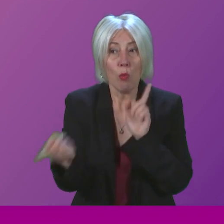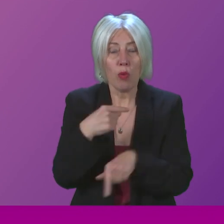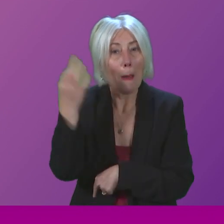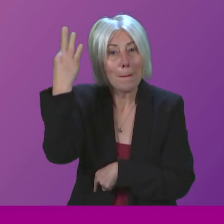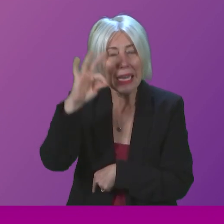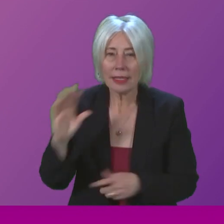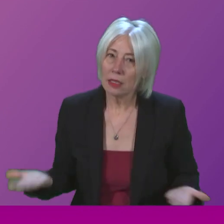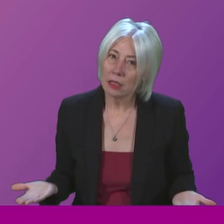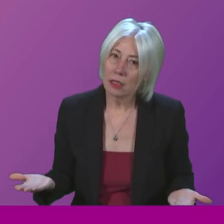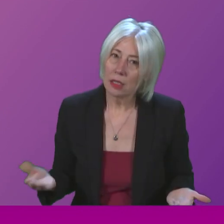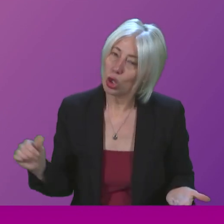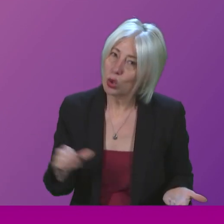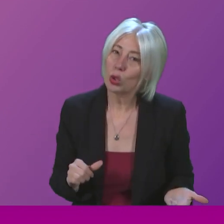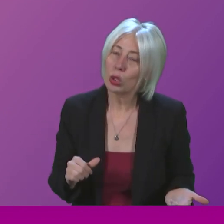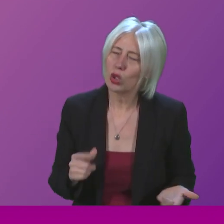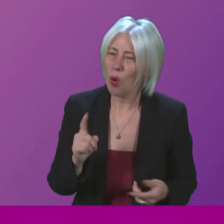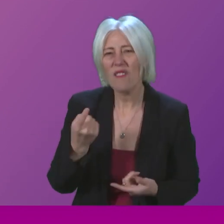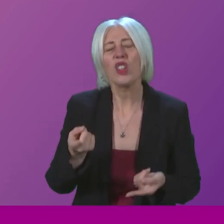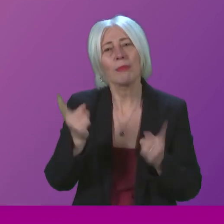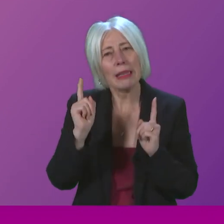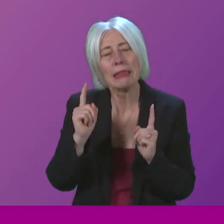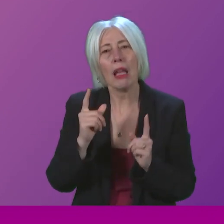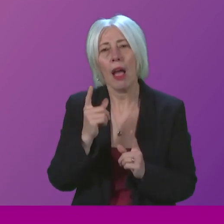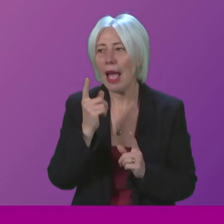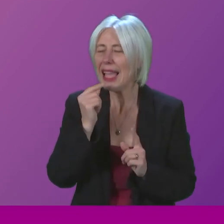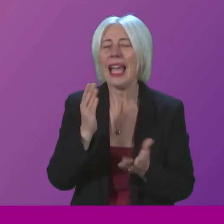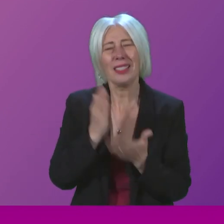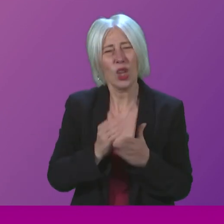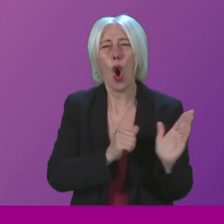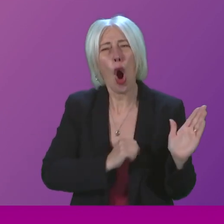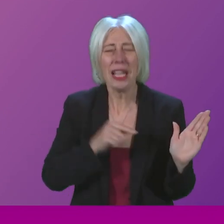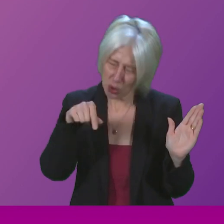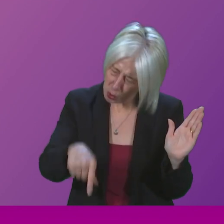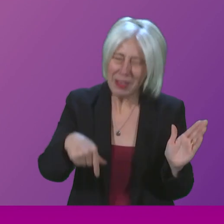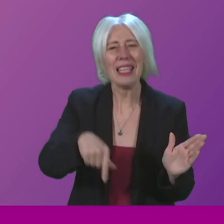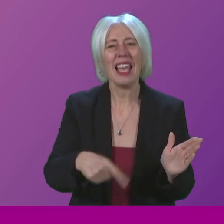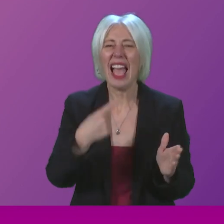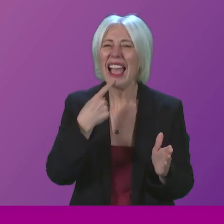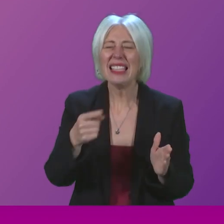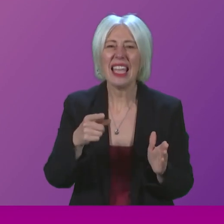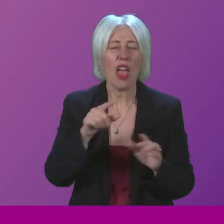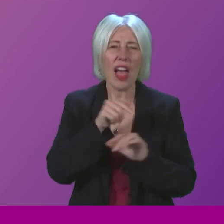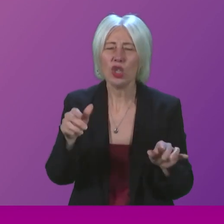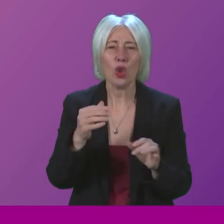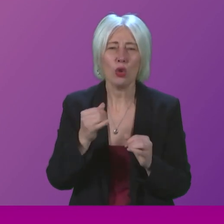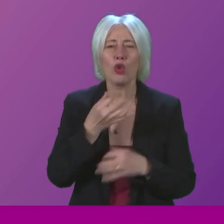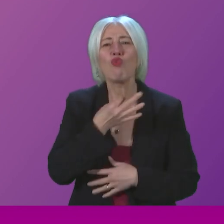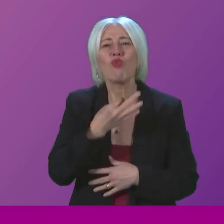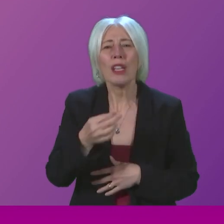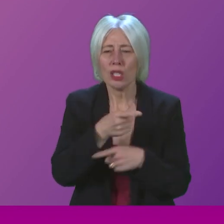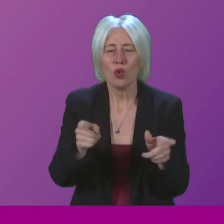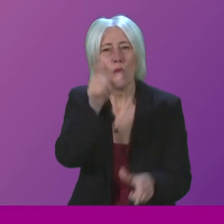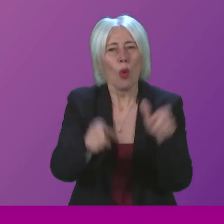minutes. So, First Minister, can you honestly stand there and tell us that these incidents are not jeopardising people's lives?